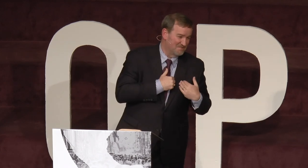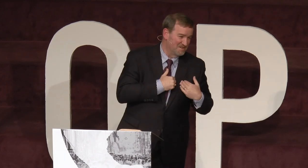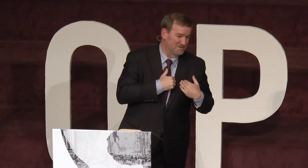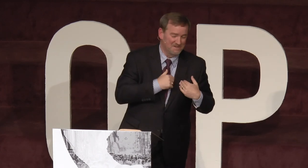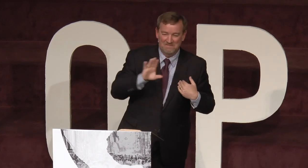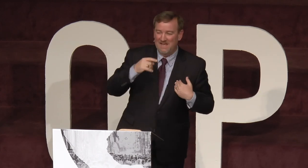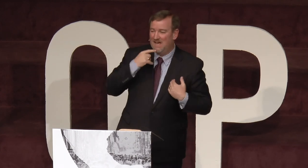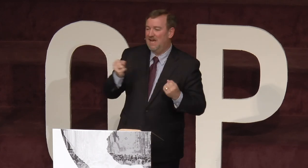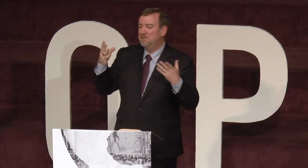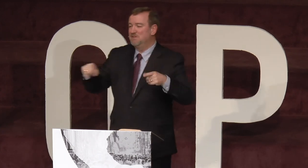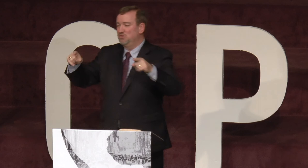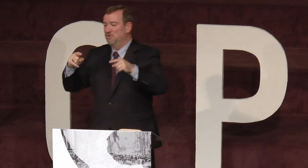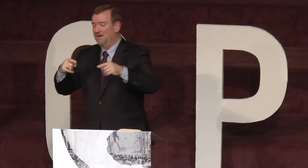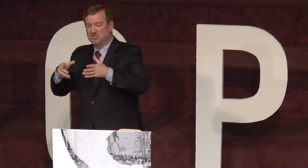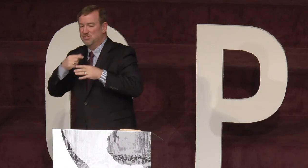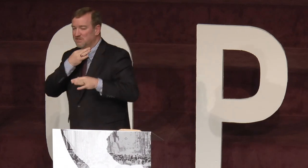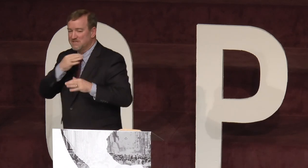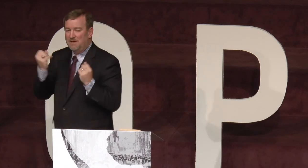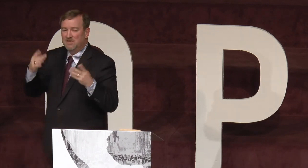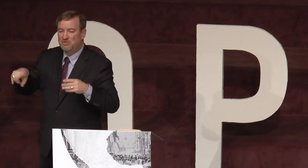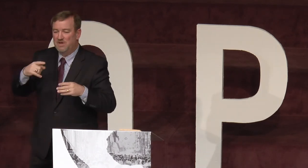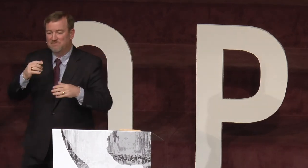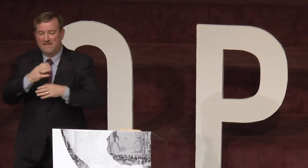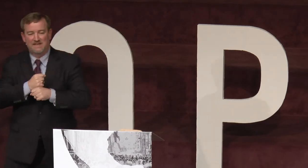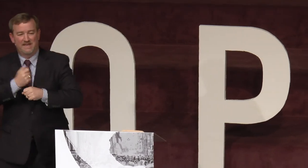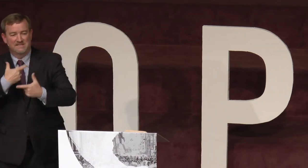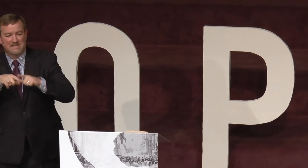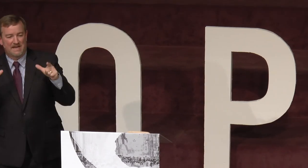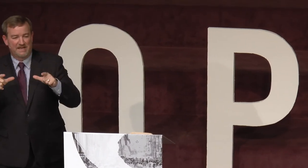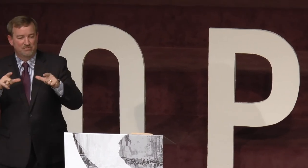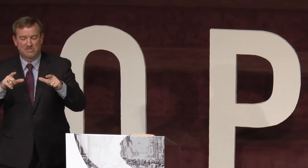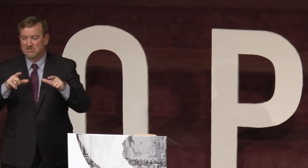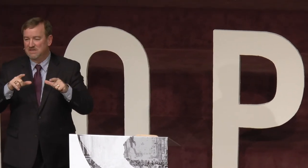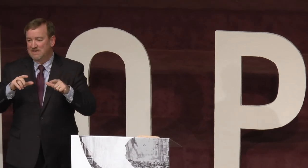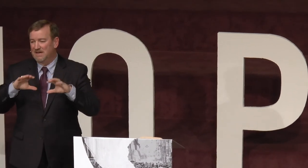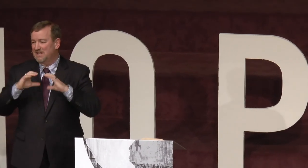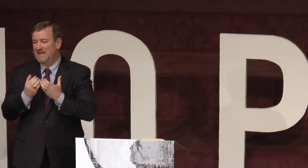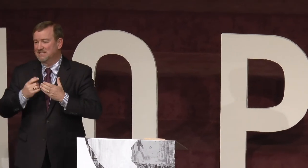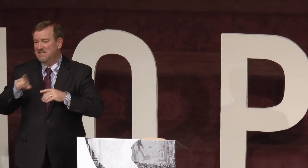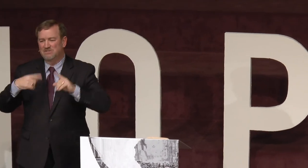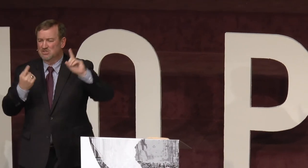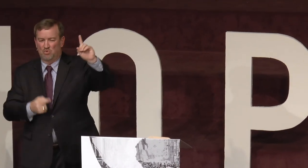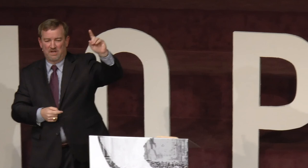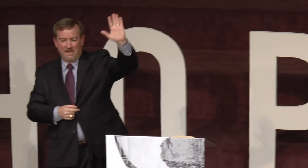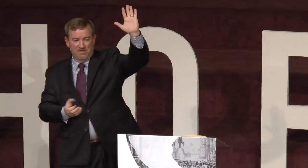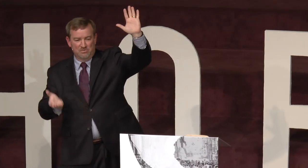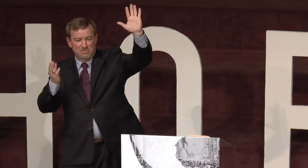great burden. How many of you, I'm just curious, how many of you have taken a sign language class, even just one? How many of would you